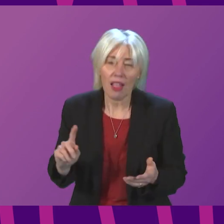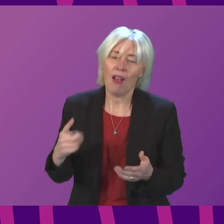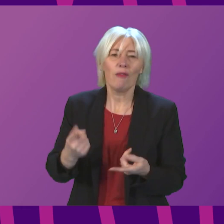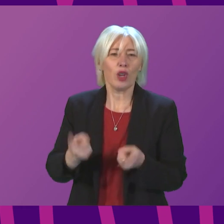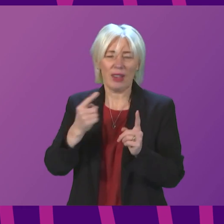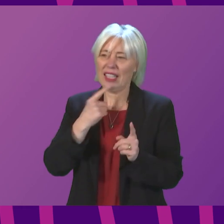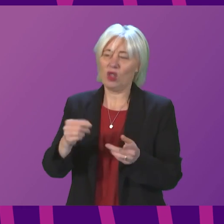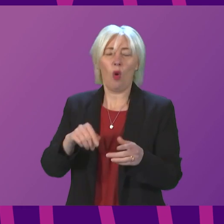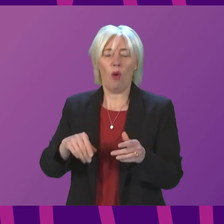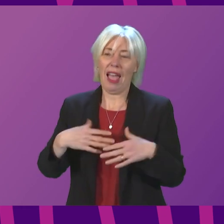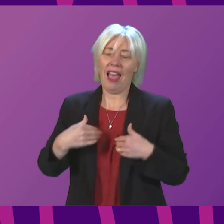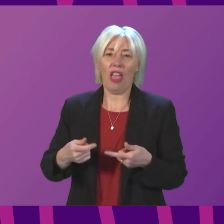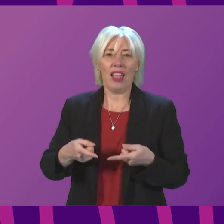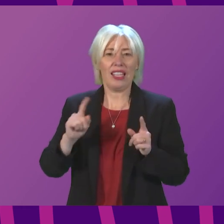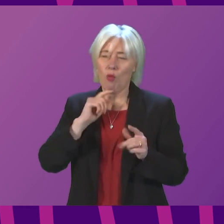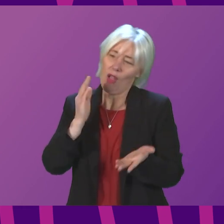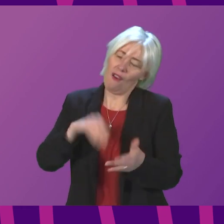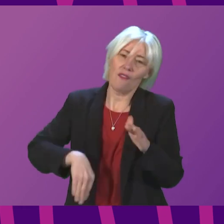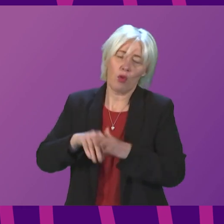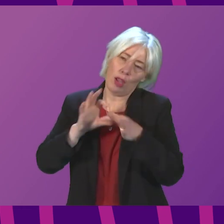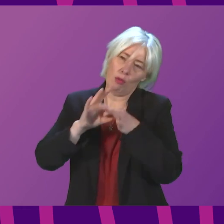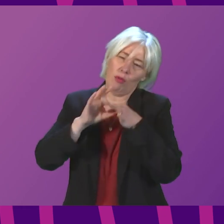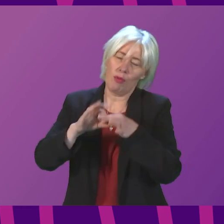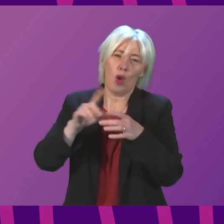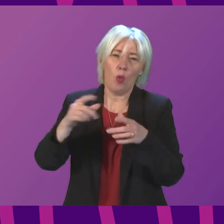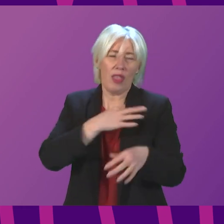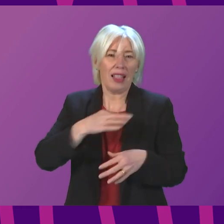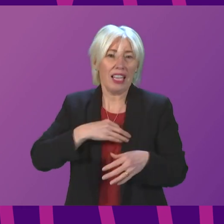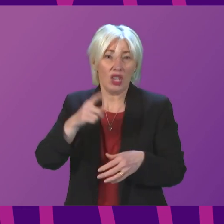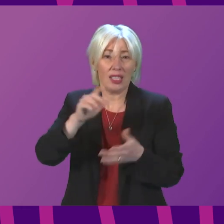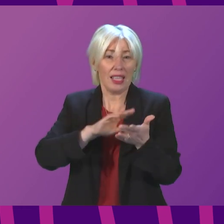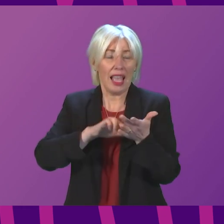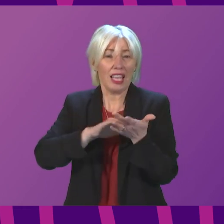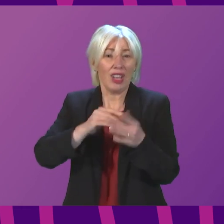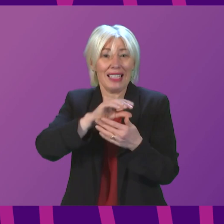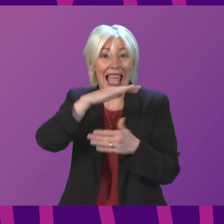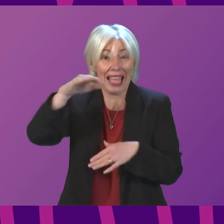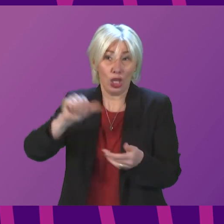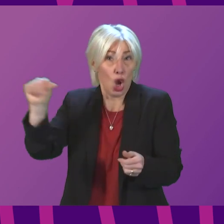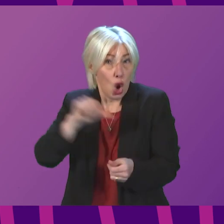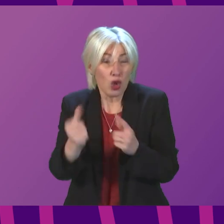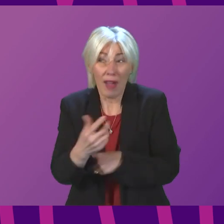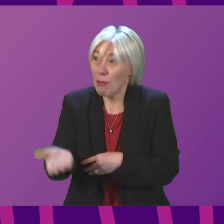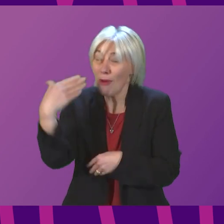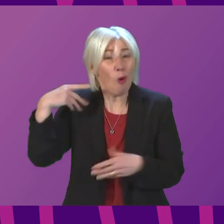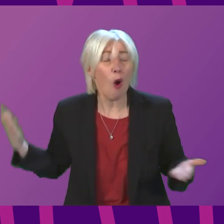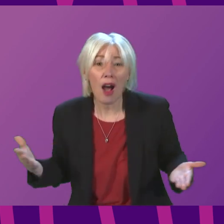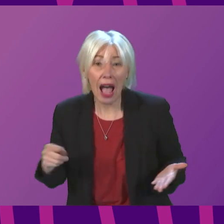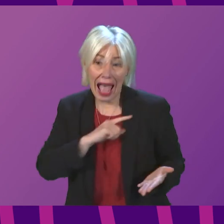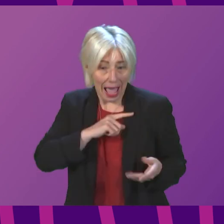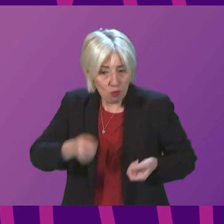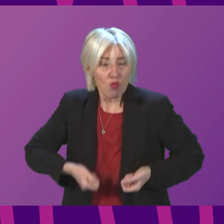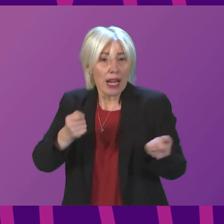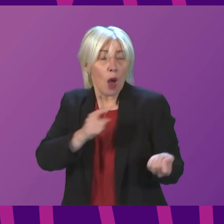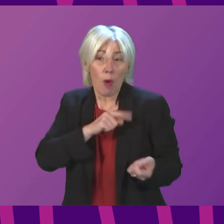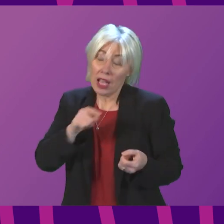Health Secretary will fully engage with clinicians in NHS Highland. That should have happened by now. I am raising this today because they are at the